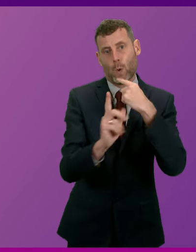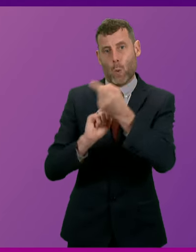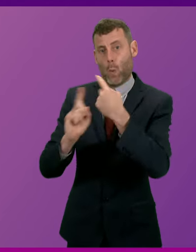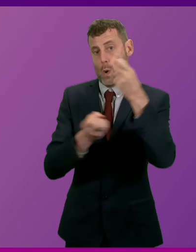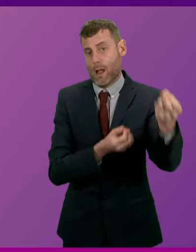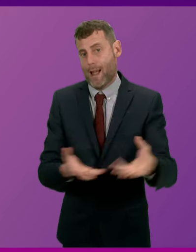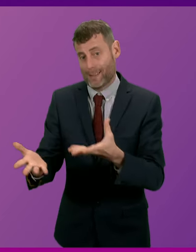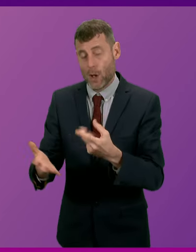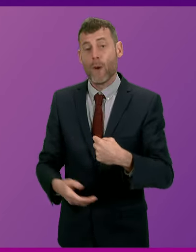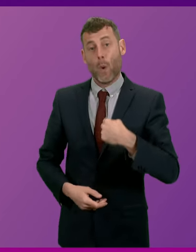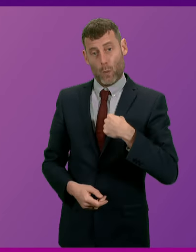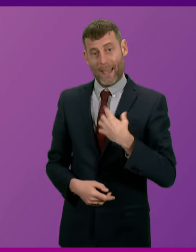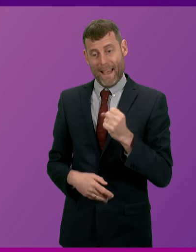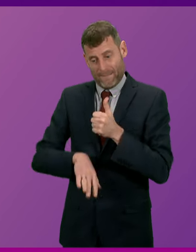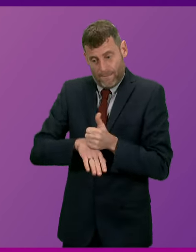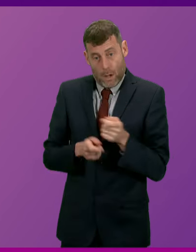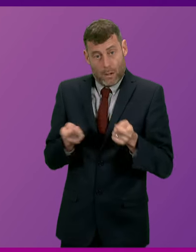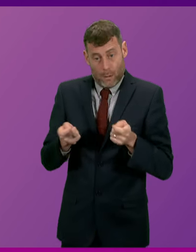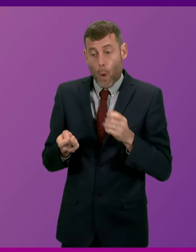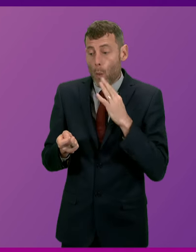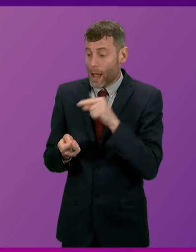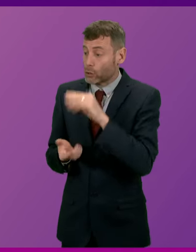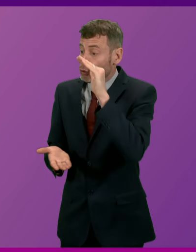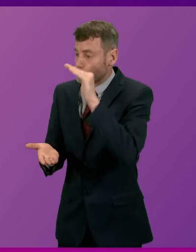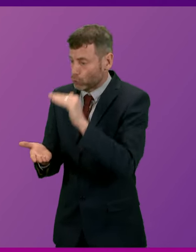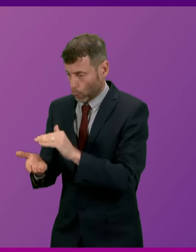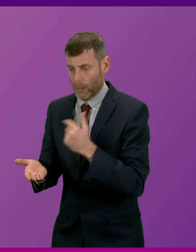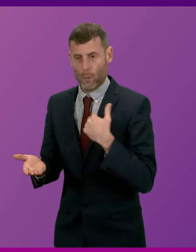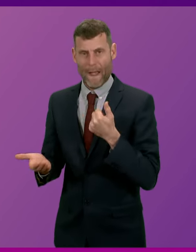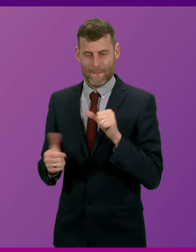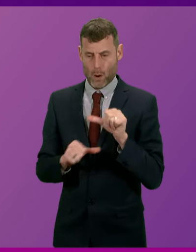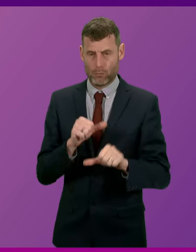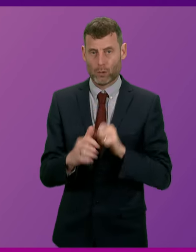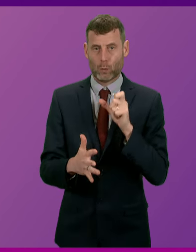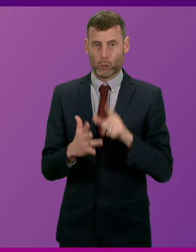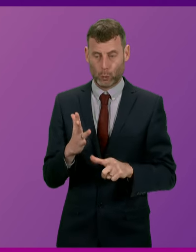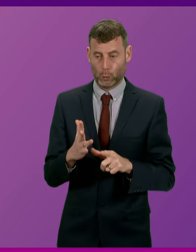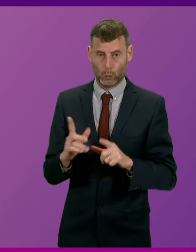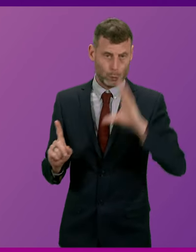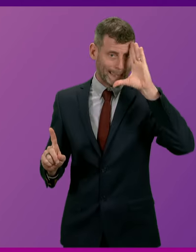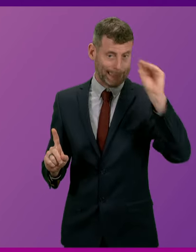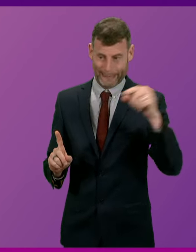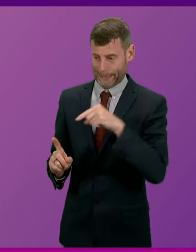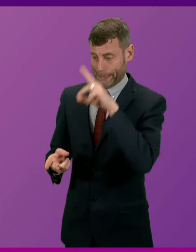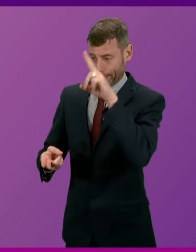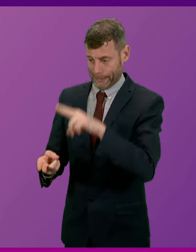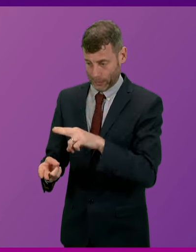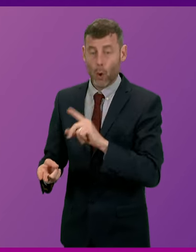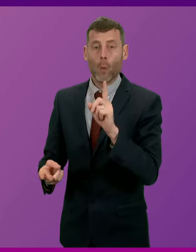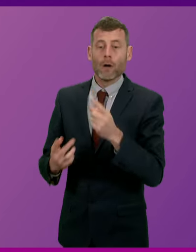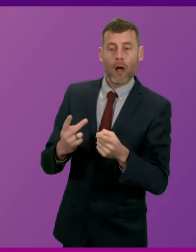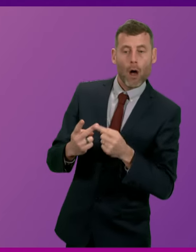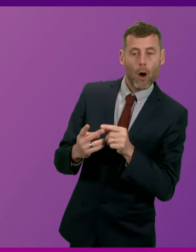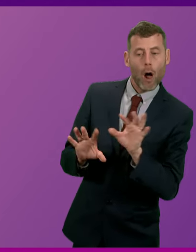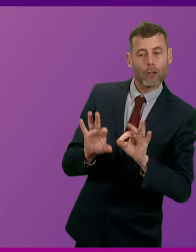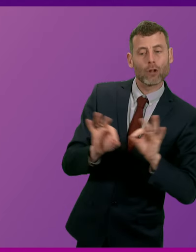place to manage shortages when they arise. And in most instances there are alternative products which can be prescribed. I'd